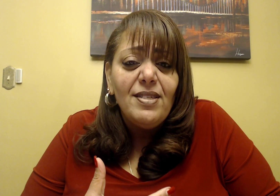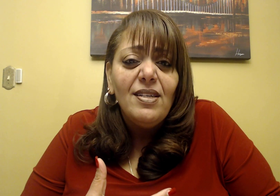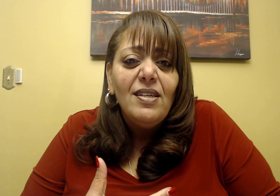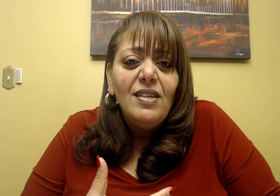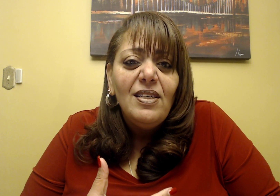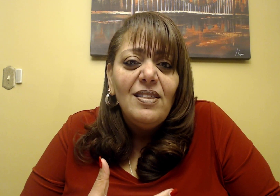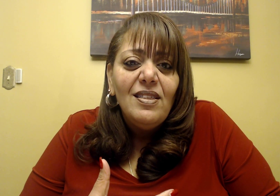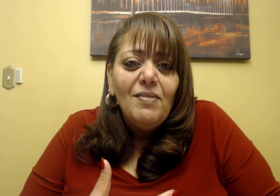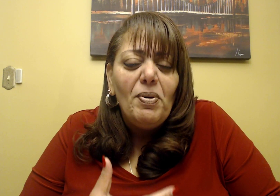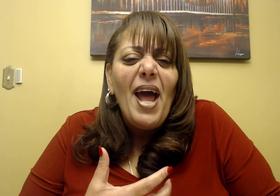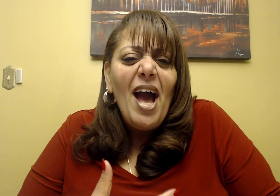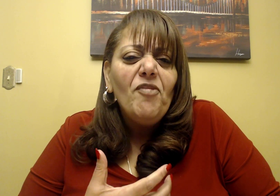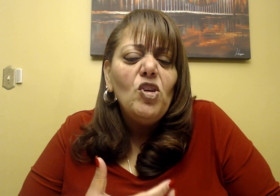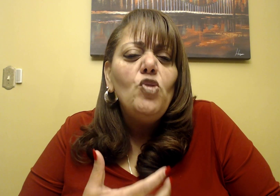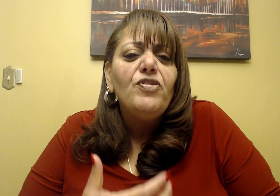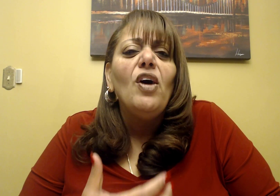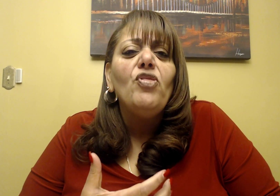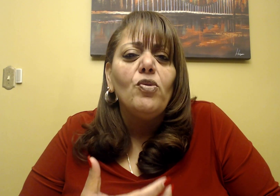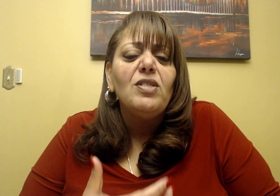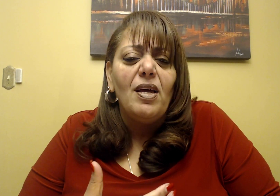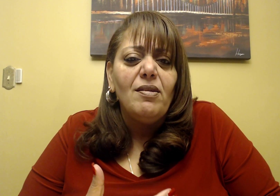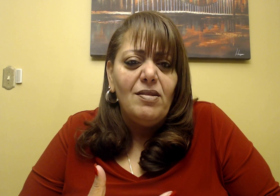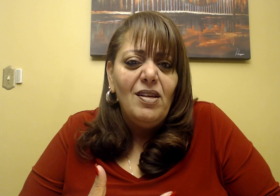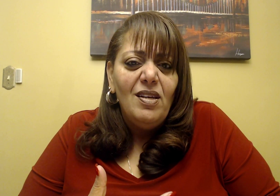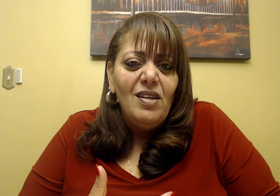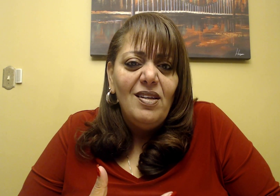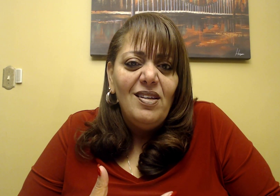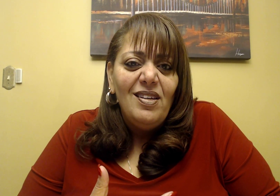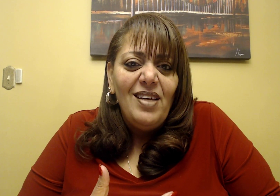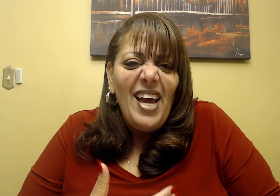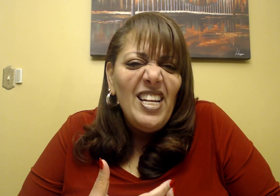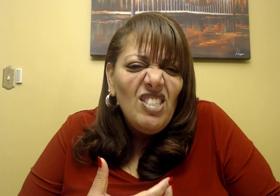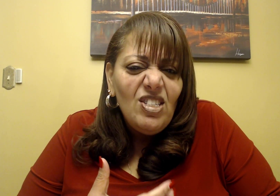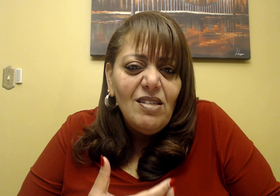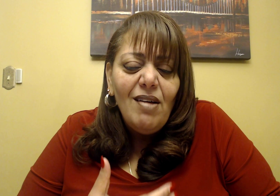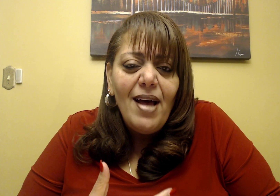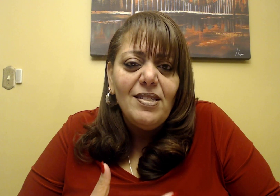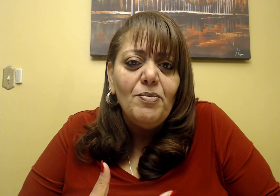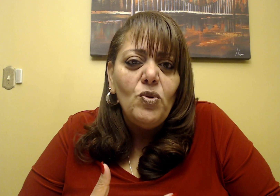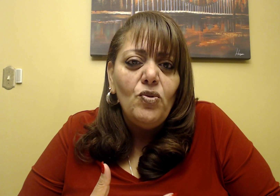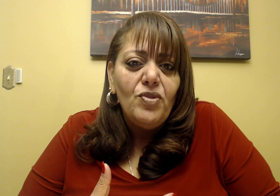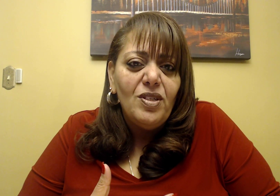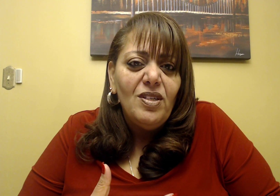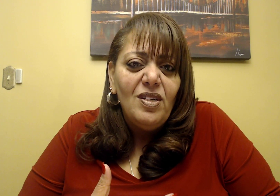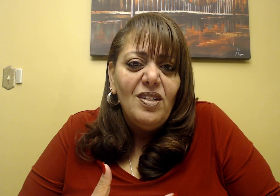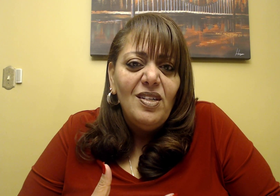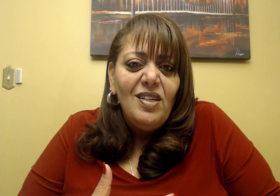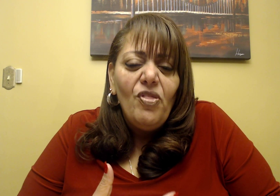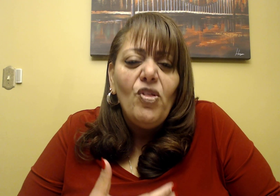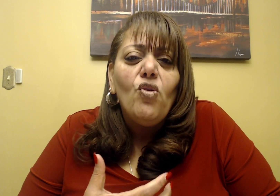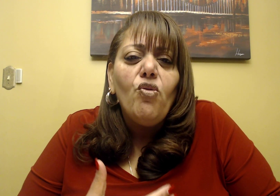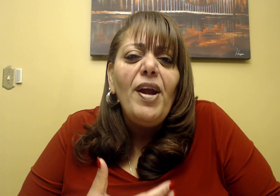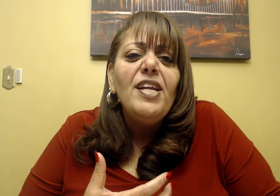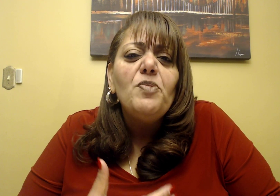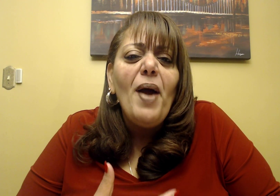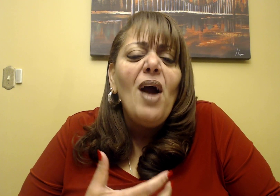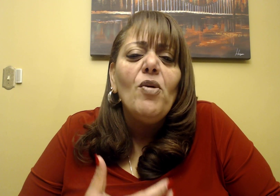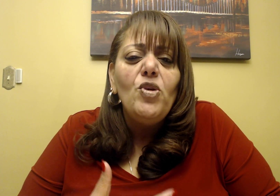But after you've done those things and it still hasn't moved, the greatest power you